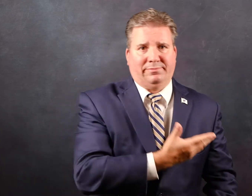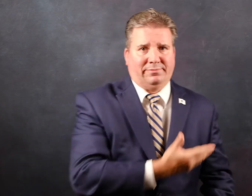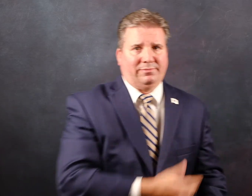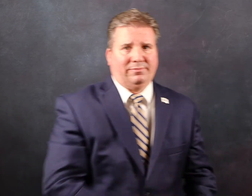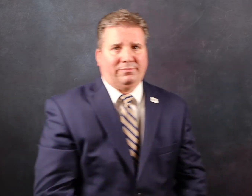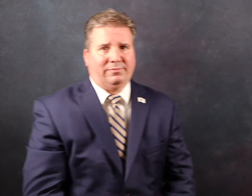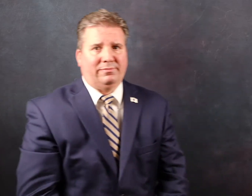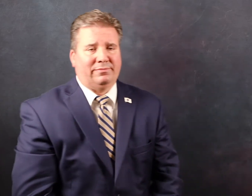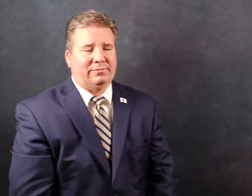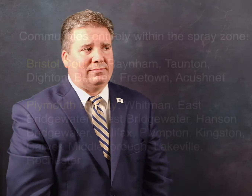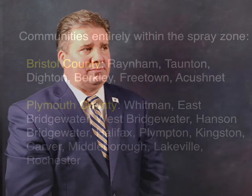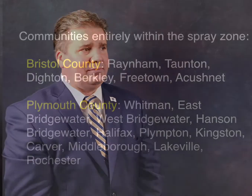towns that are affected are listed here.